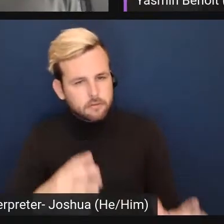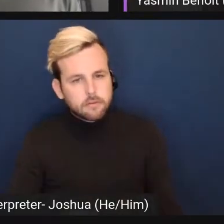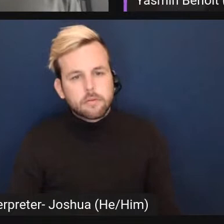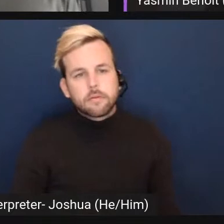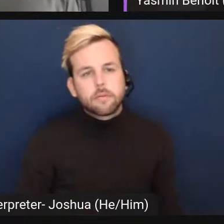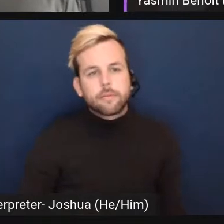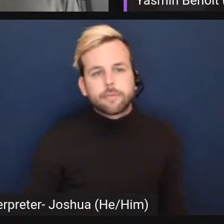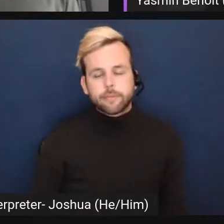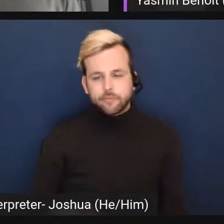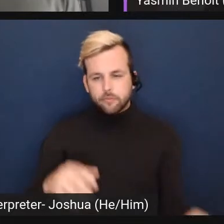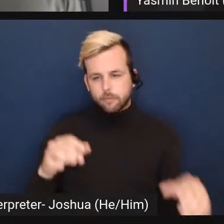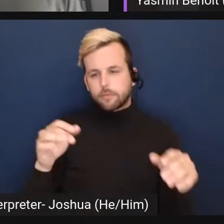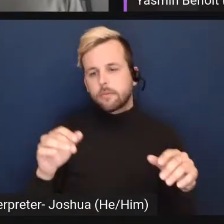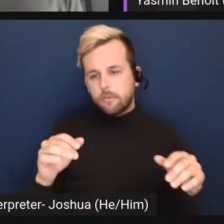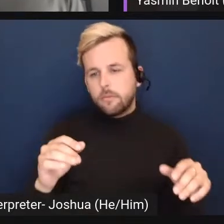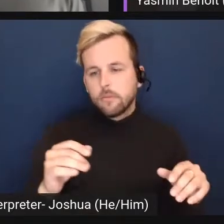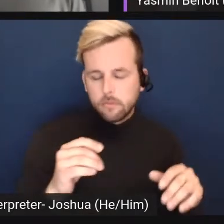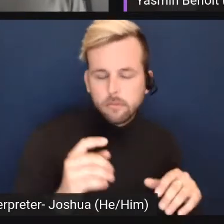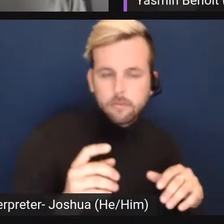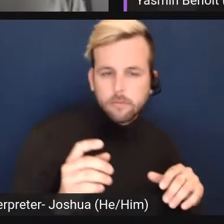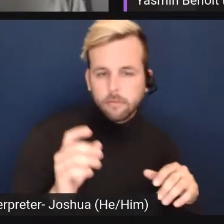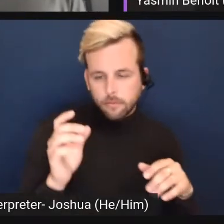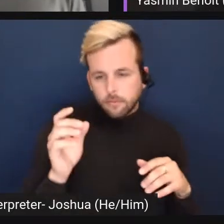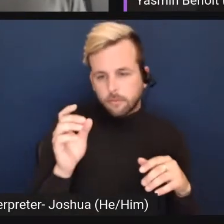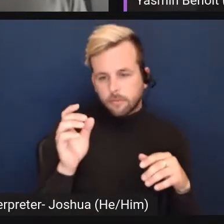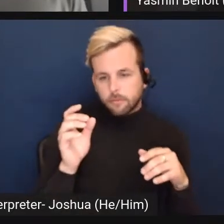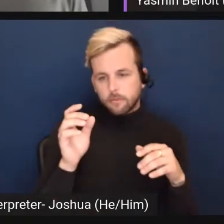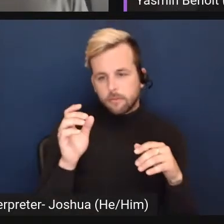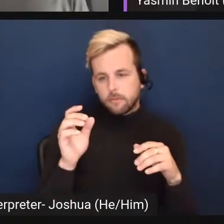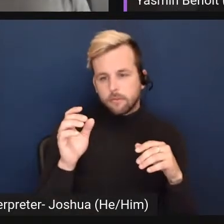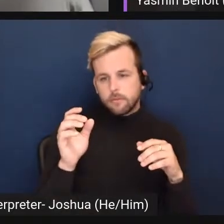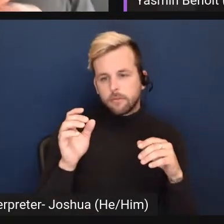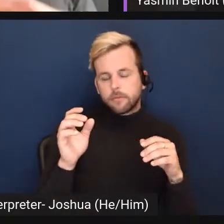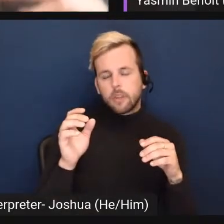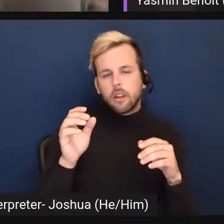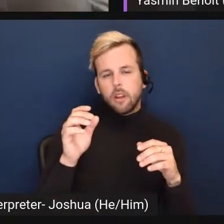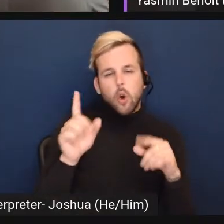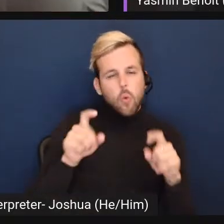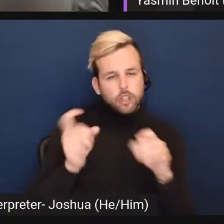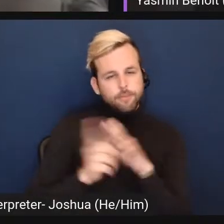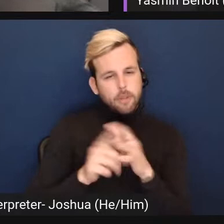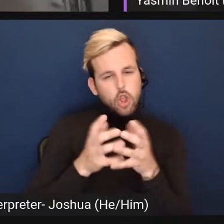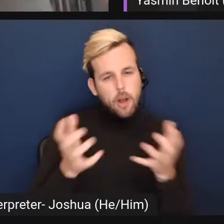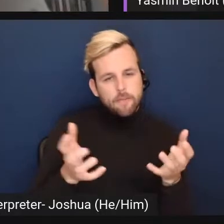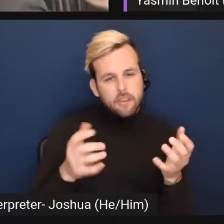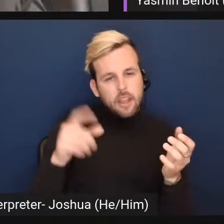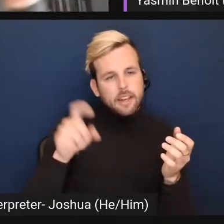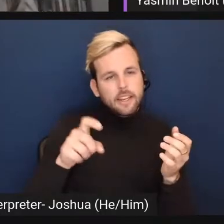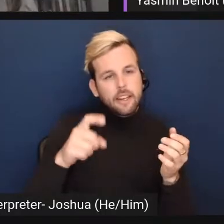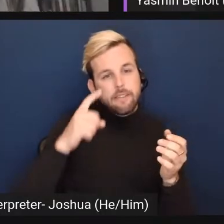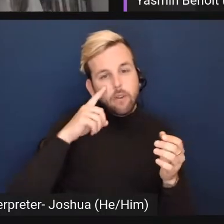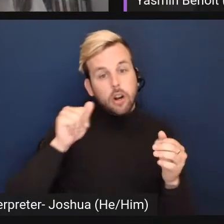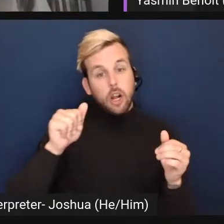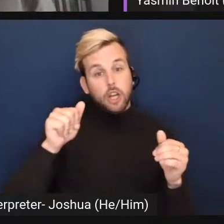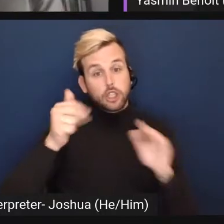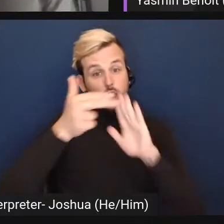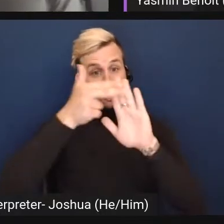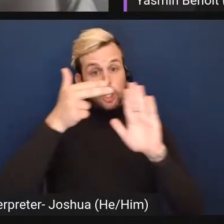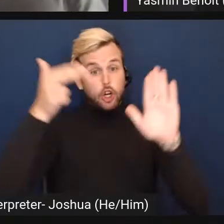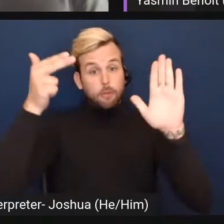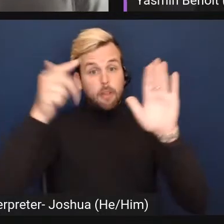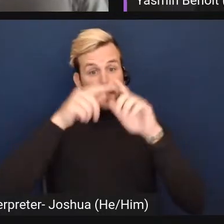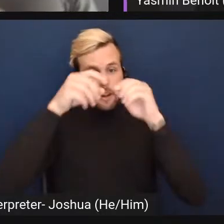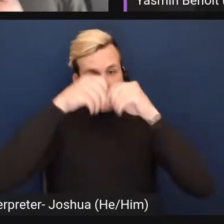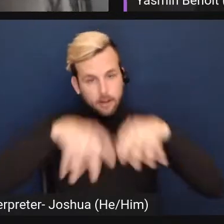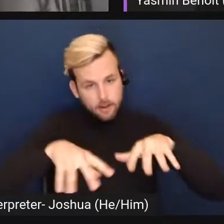this, I think a question that's come up a lot is, like, the need for an umbrella term and the need for concrete